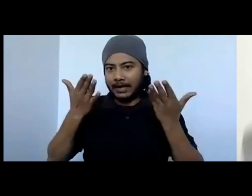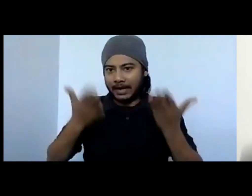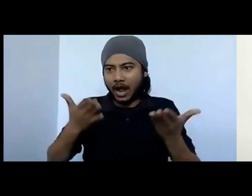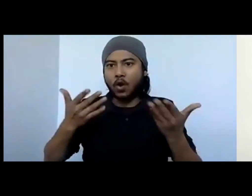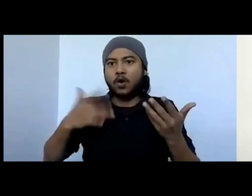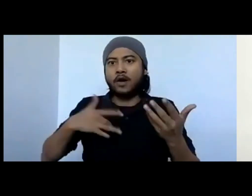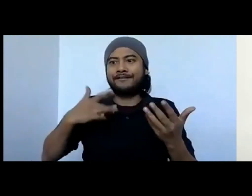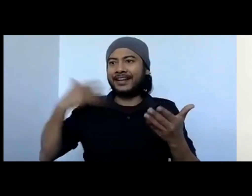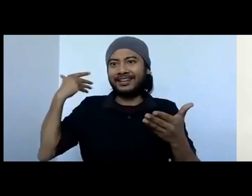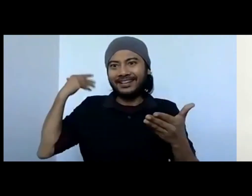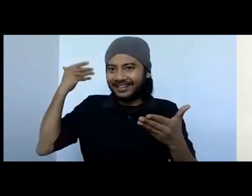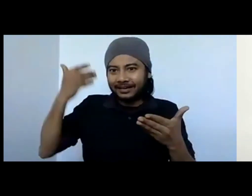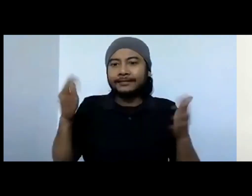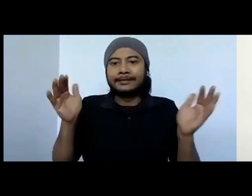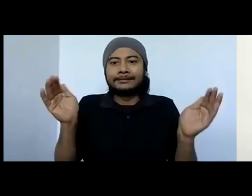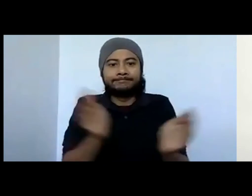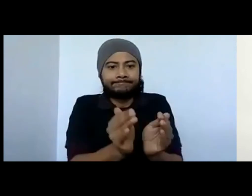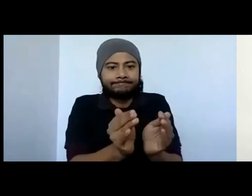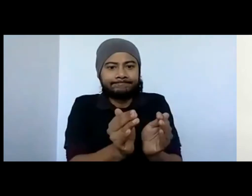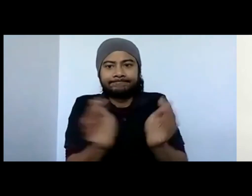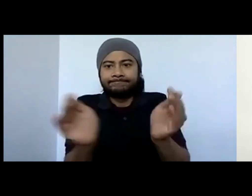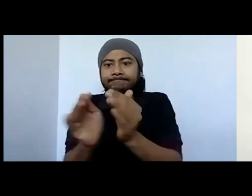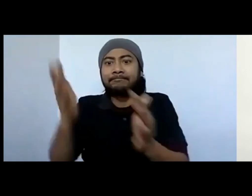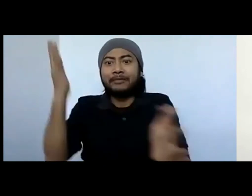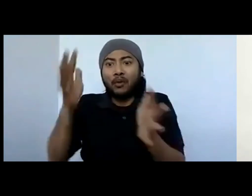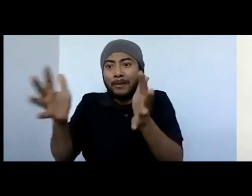you know, becoming less.